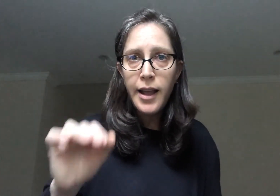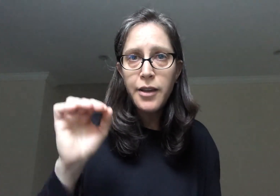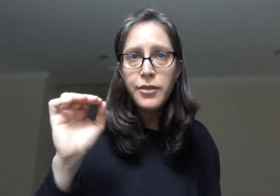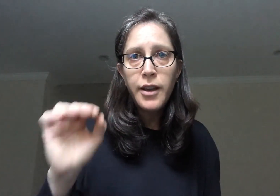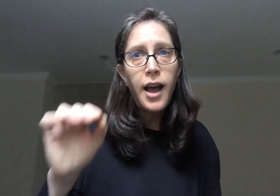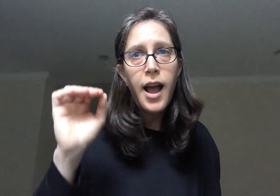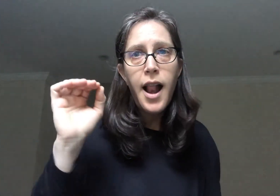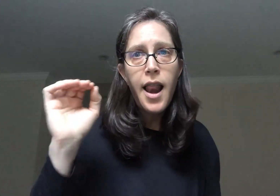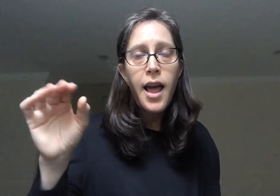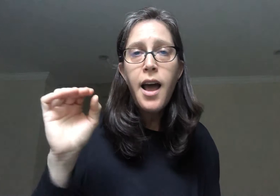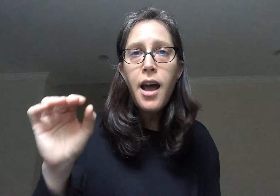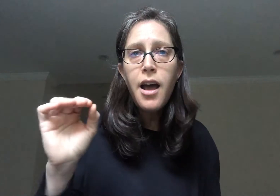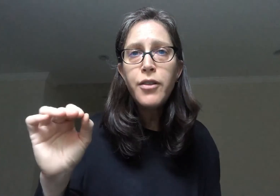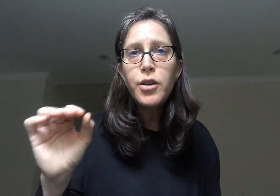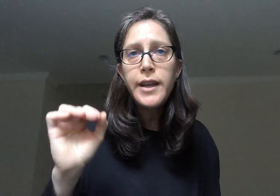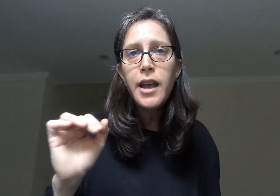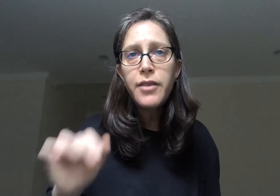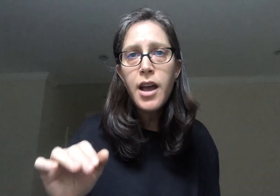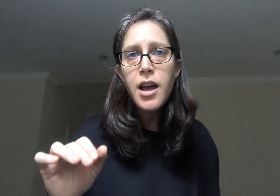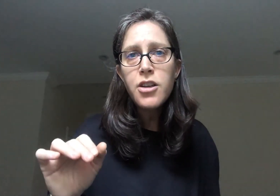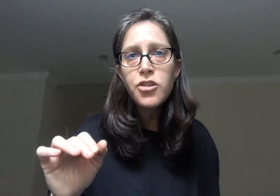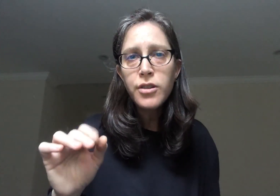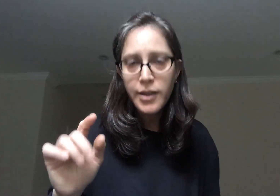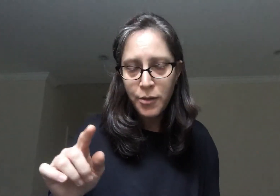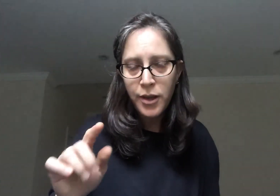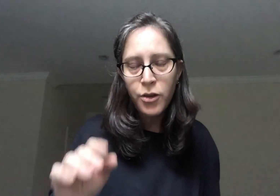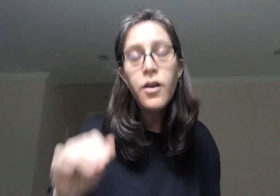Chalav. Chalav. Chalav Udevash. With you.